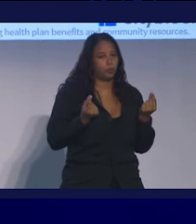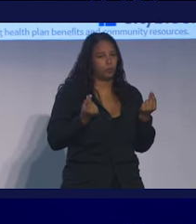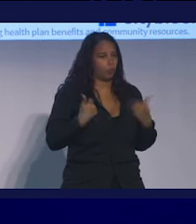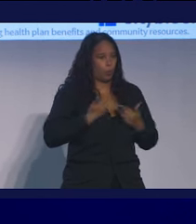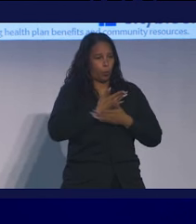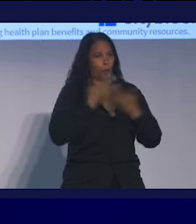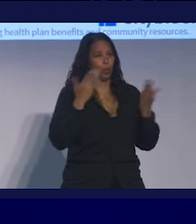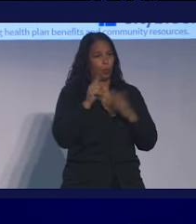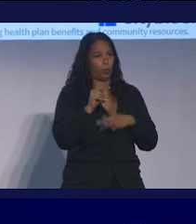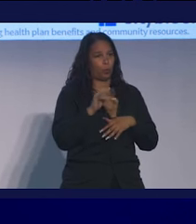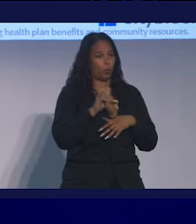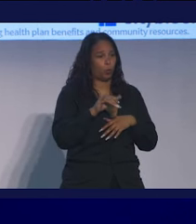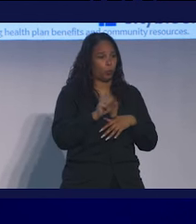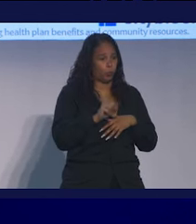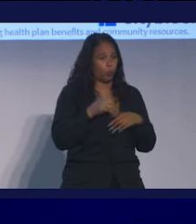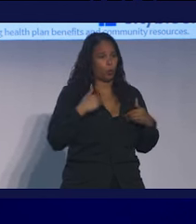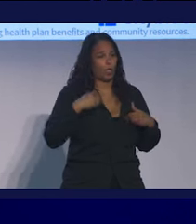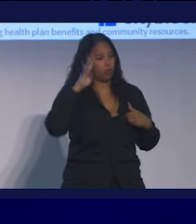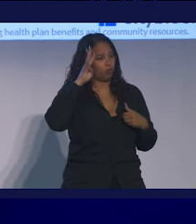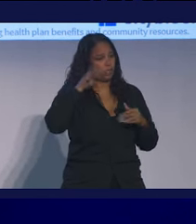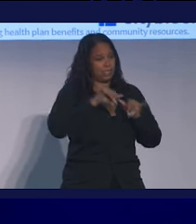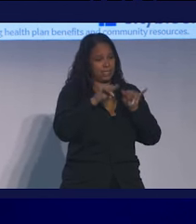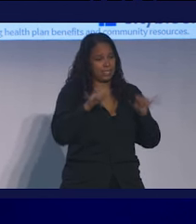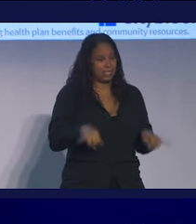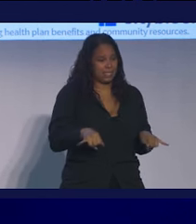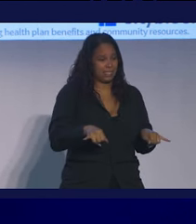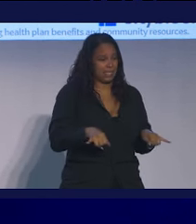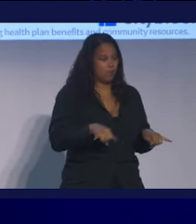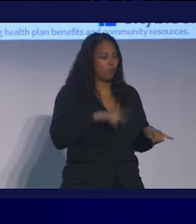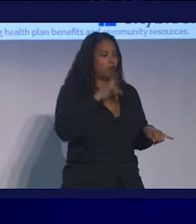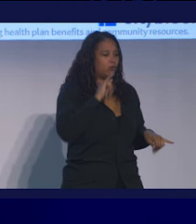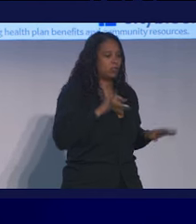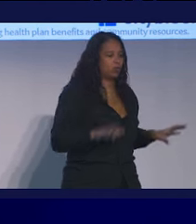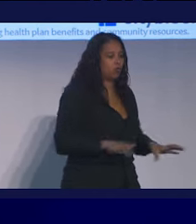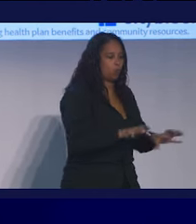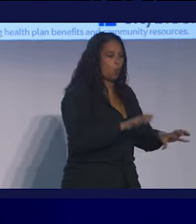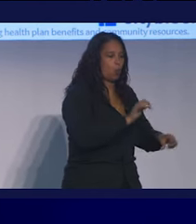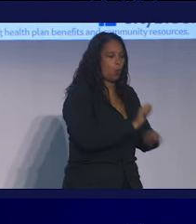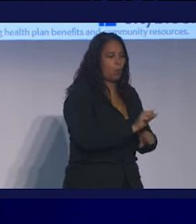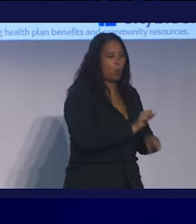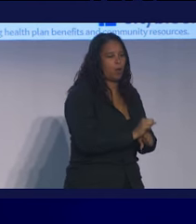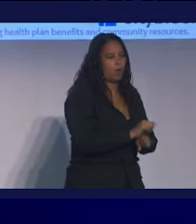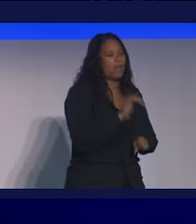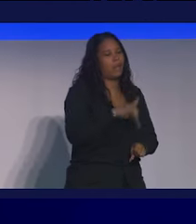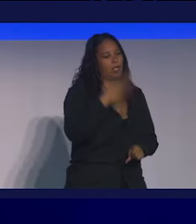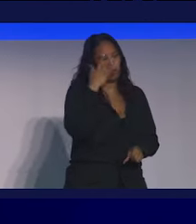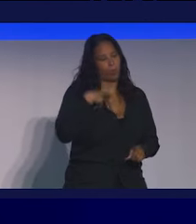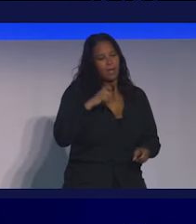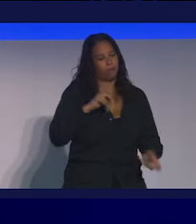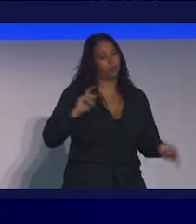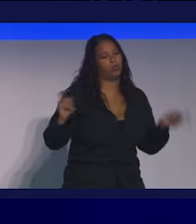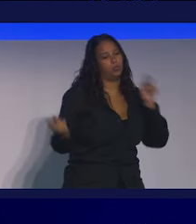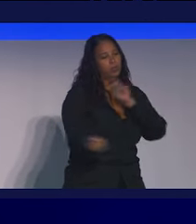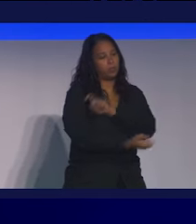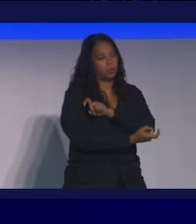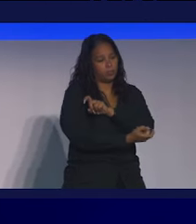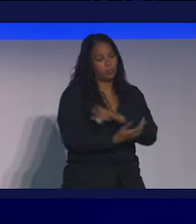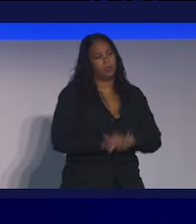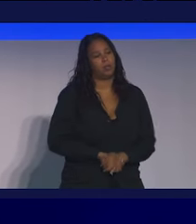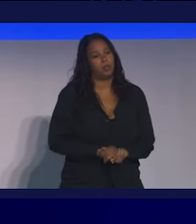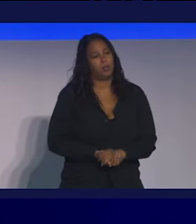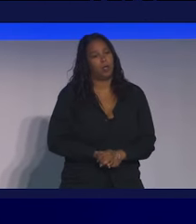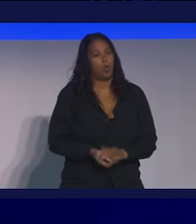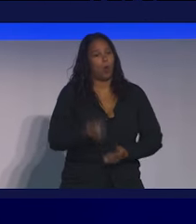tools. We haven't created a system to enable them to actually do the work. And this is why we have to transform. What we have